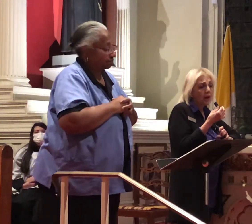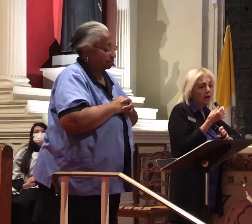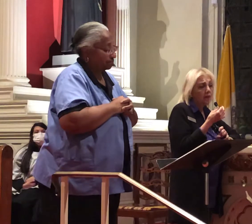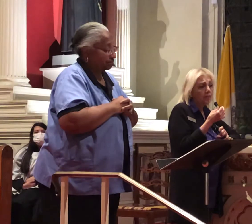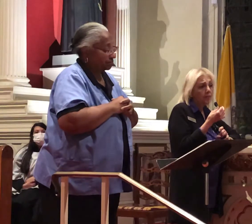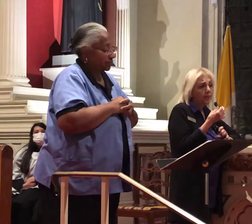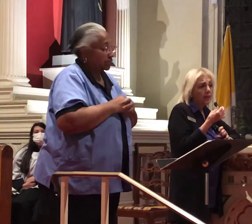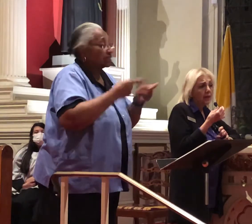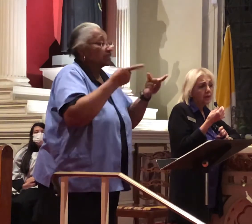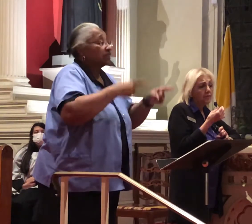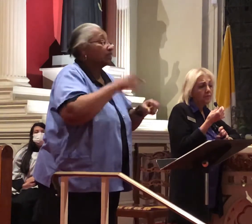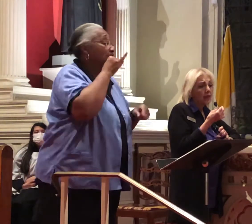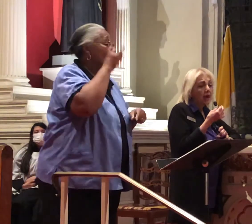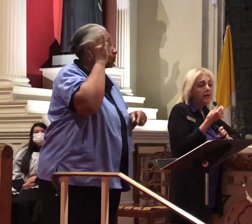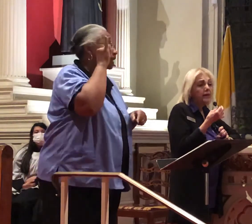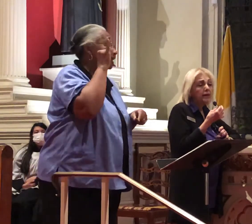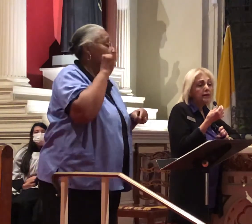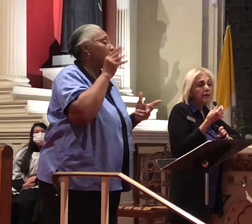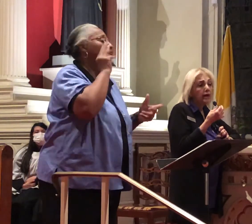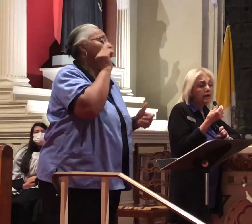yesterday it was Mardi Gras